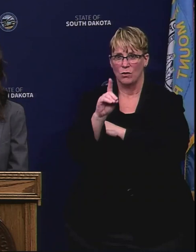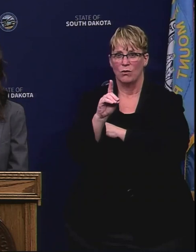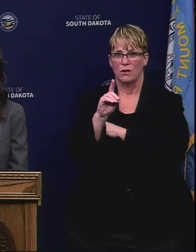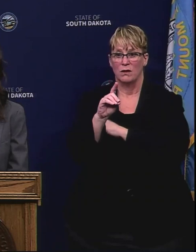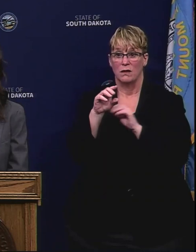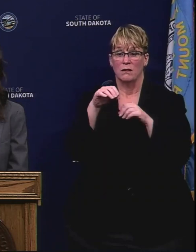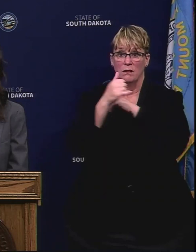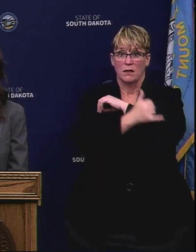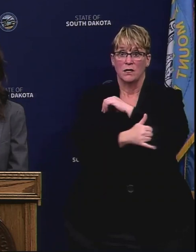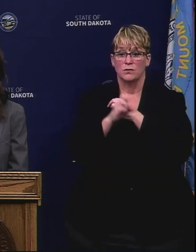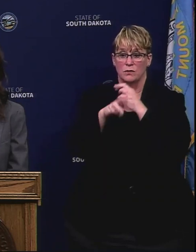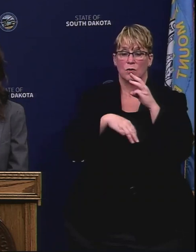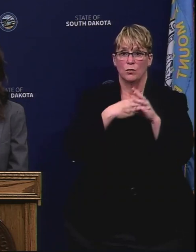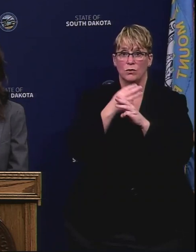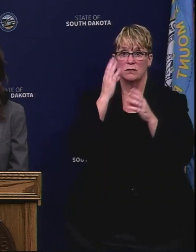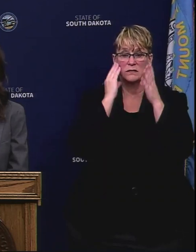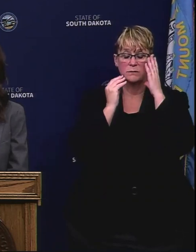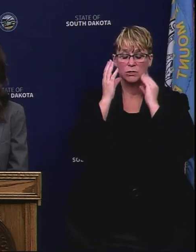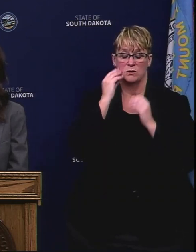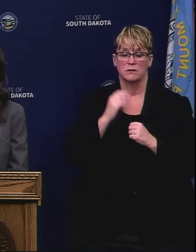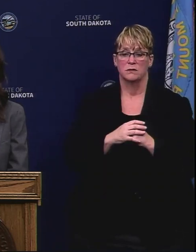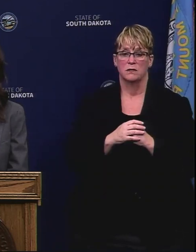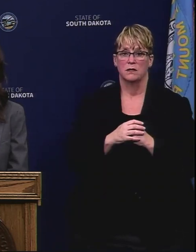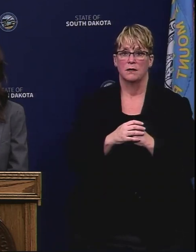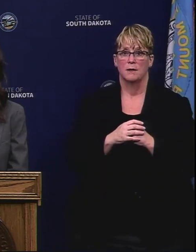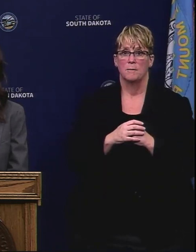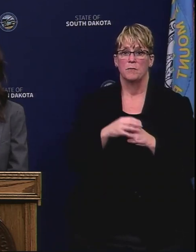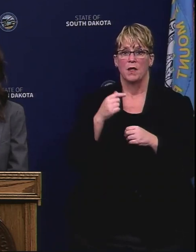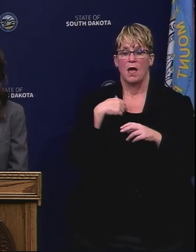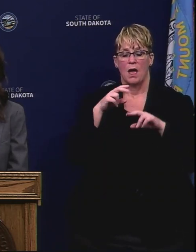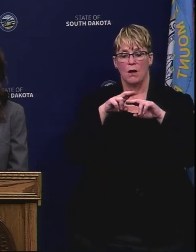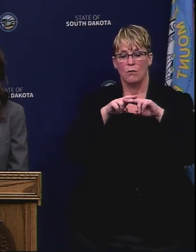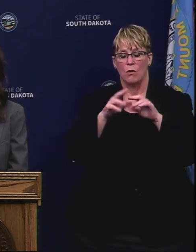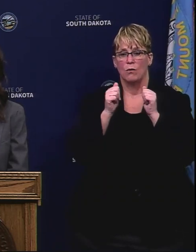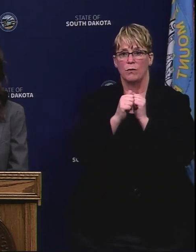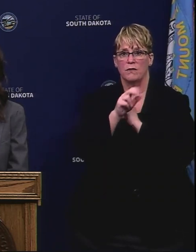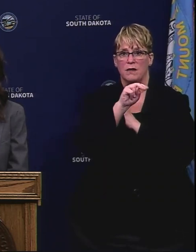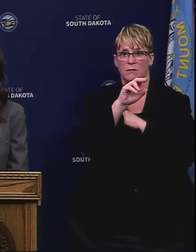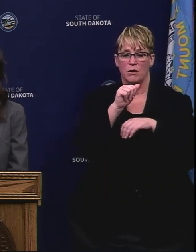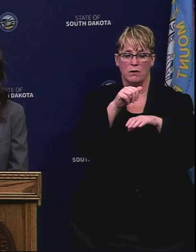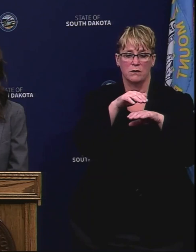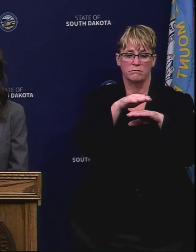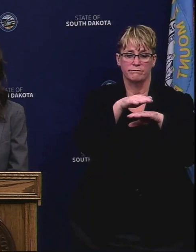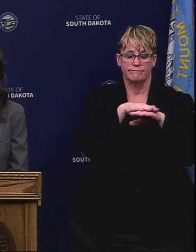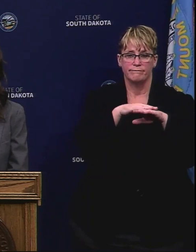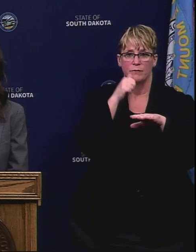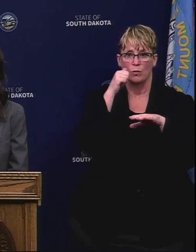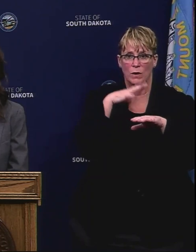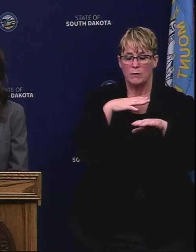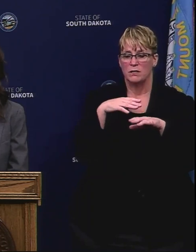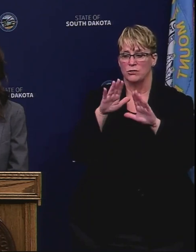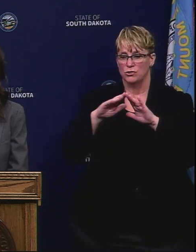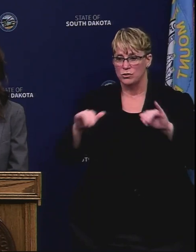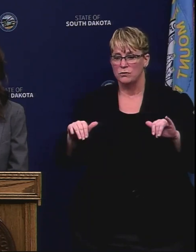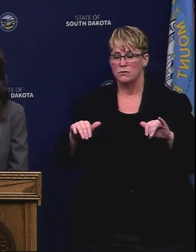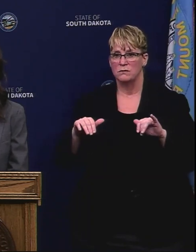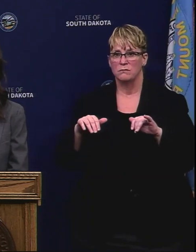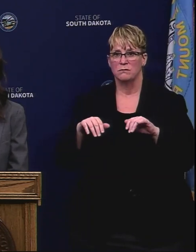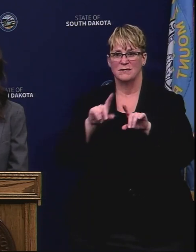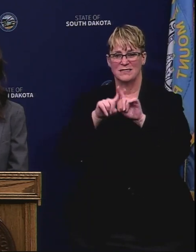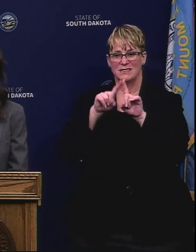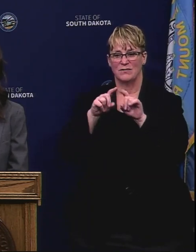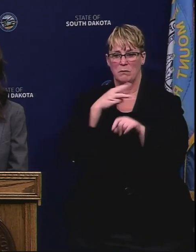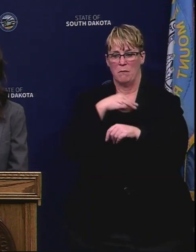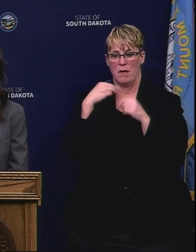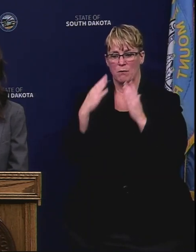and across the country in the world face. I rode with tribal elders, native women and children, many other tribal members that